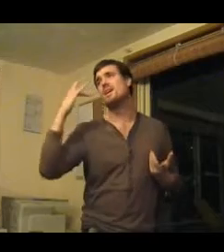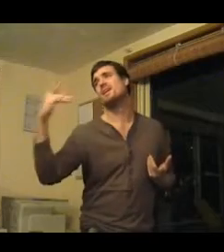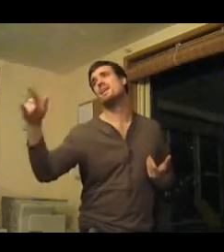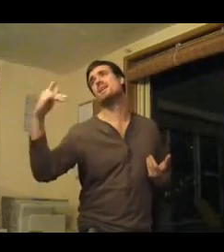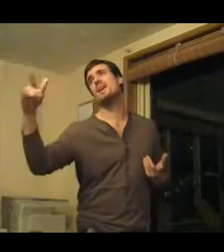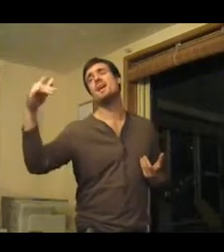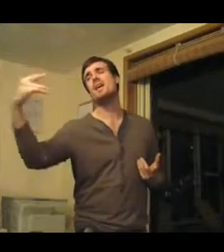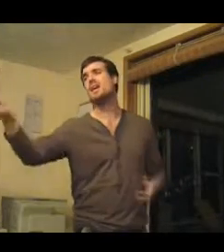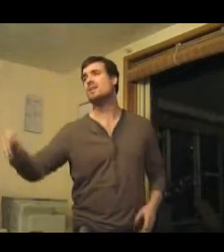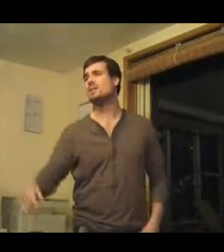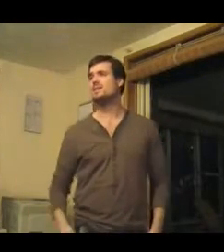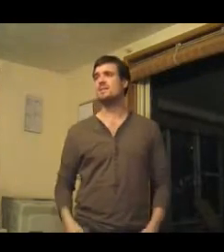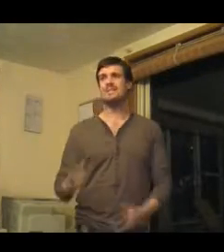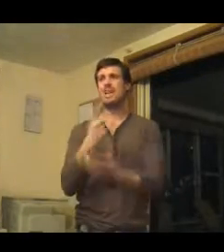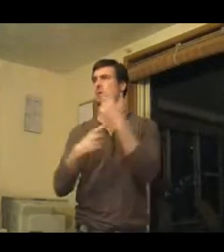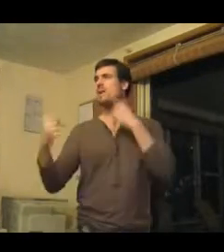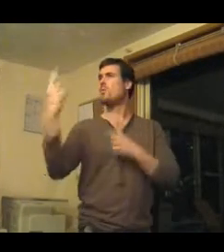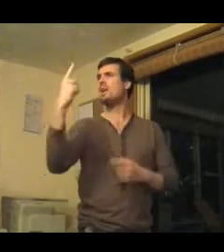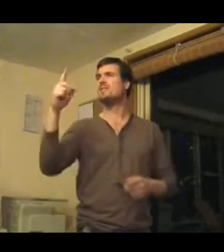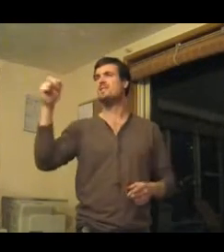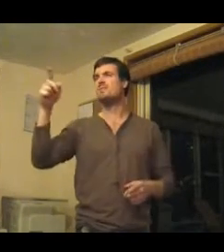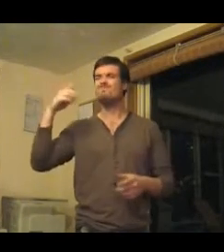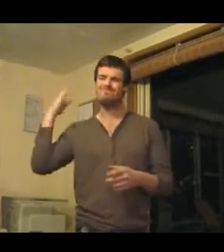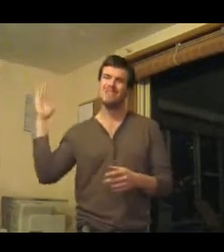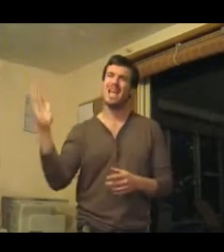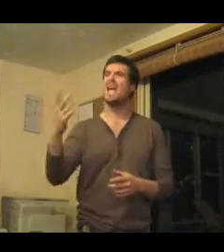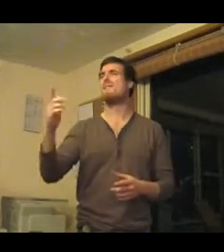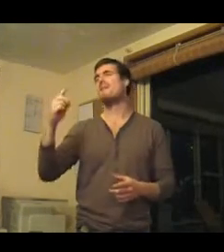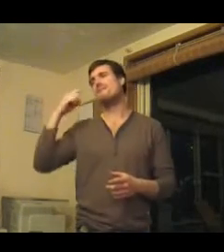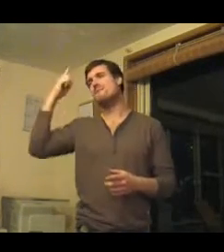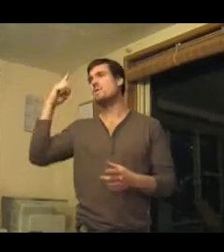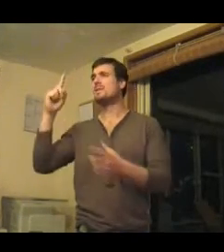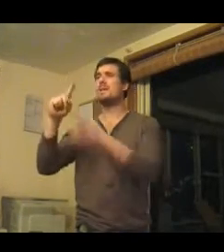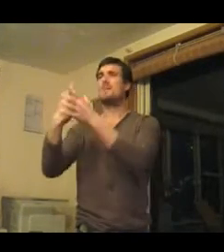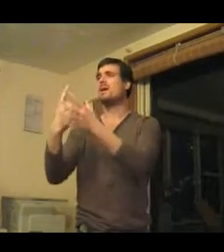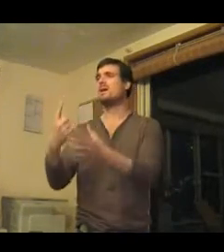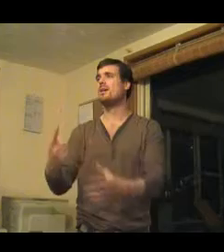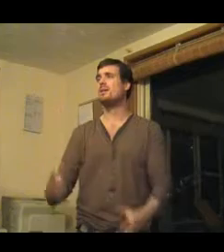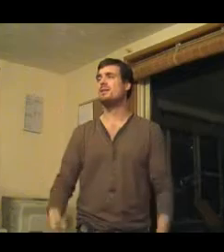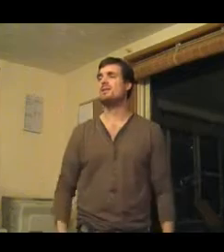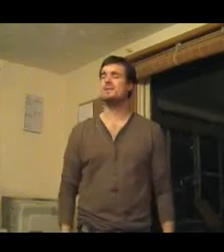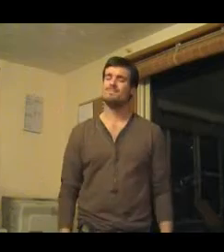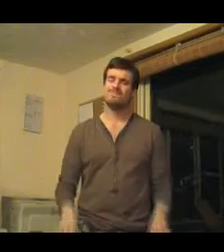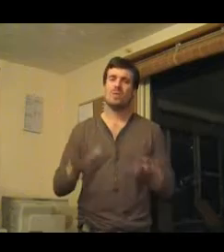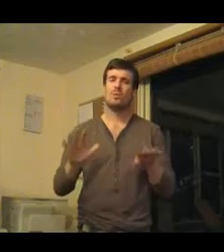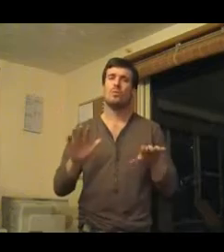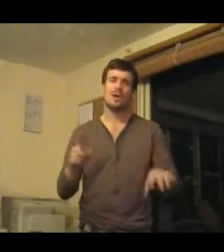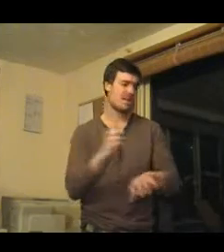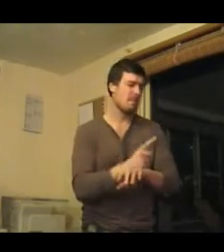Faking The Only One You Ever Thought About Wait A Minute